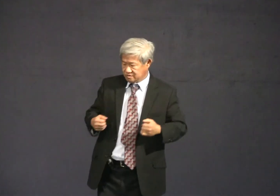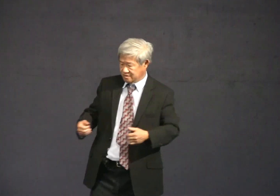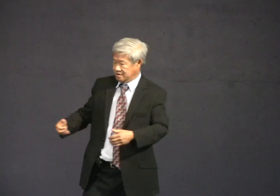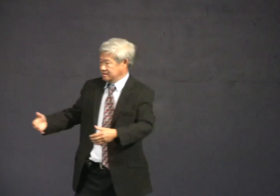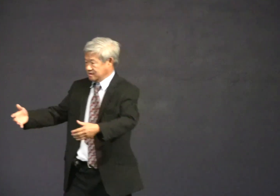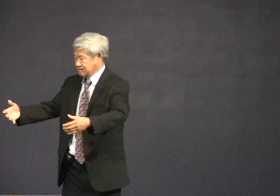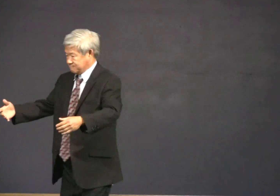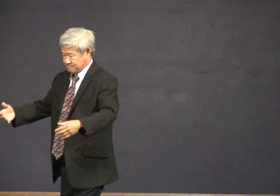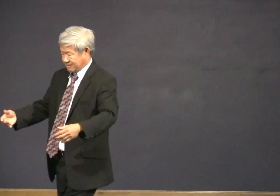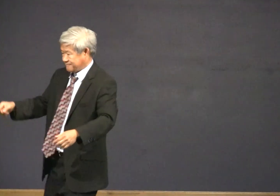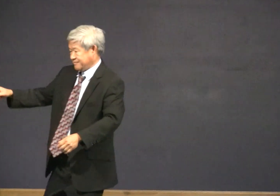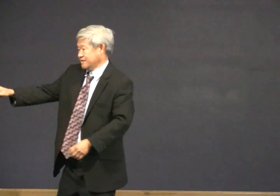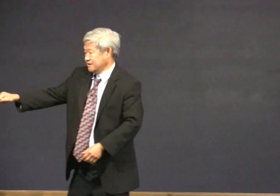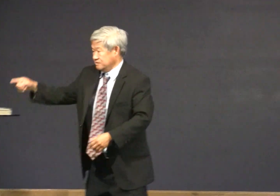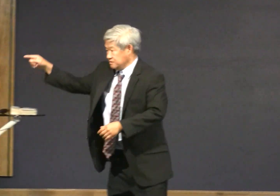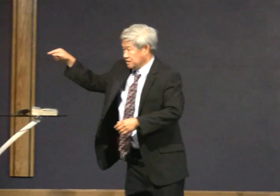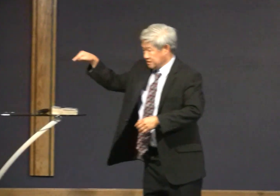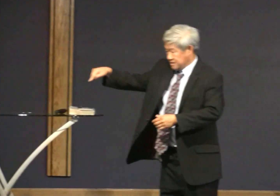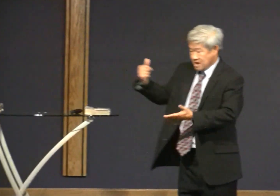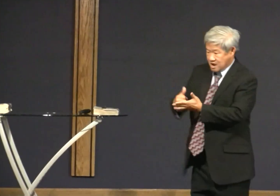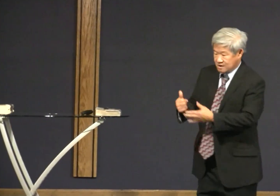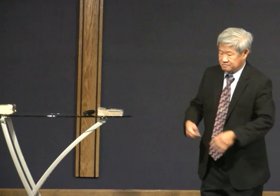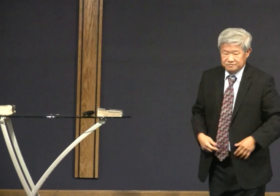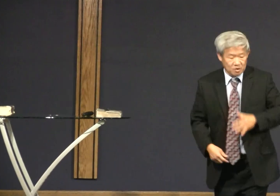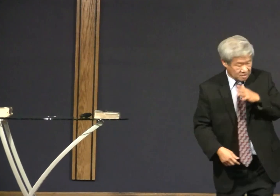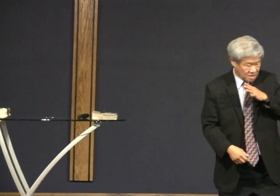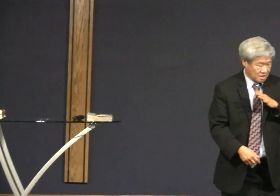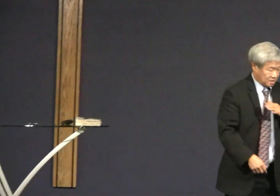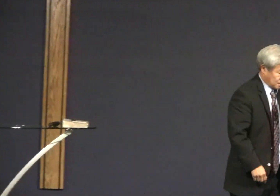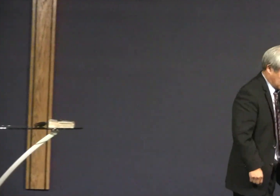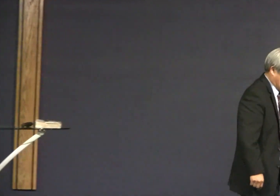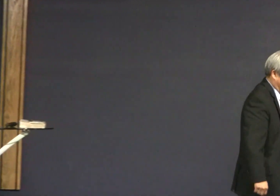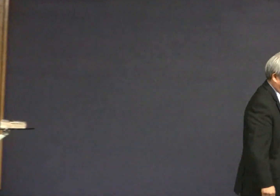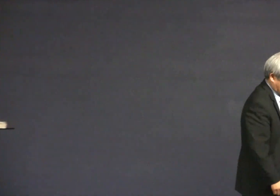A young woman who was strong